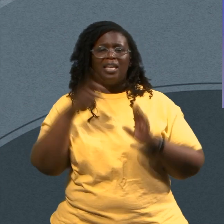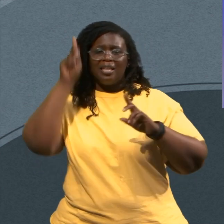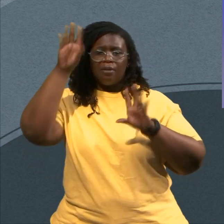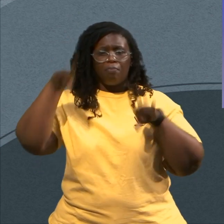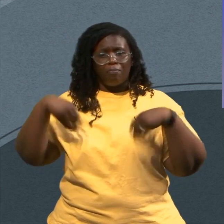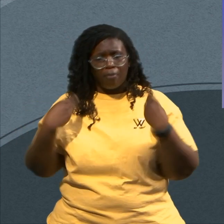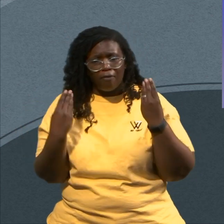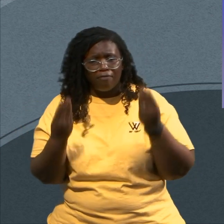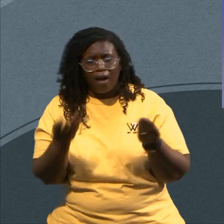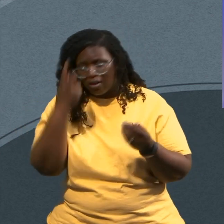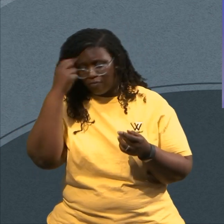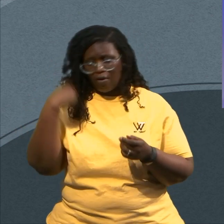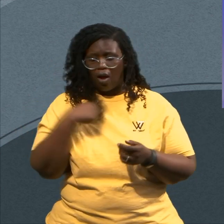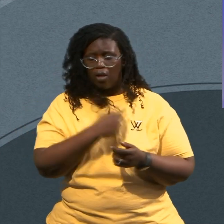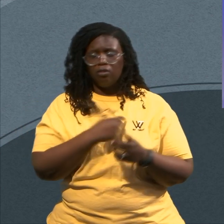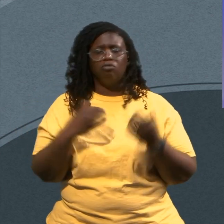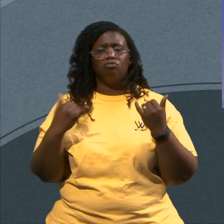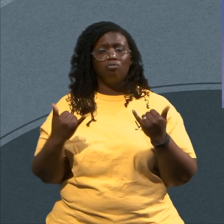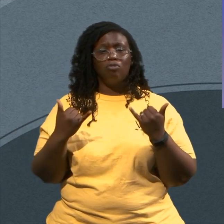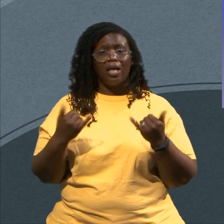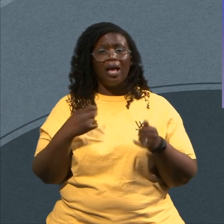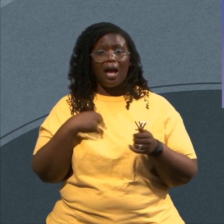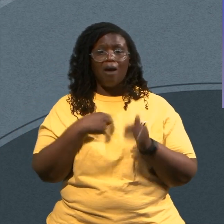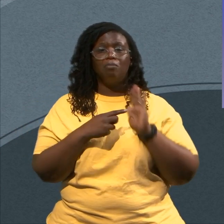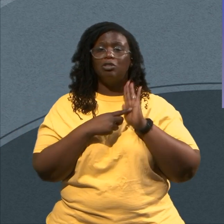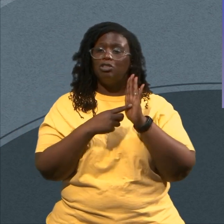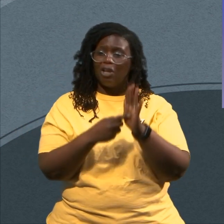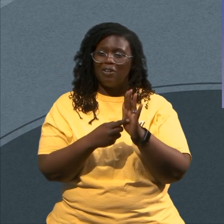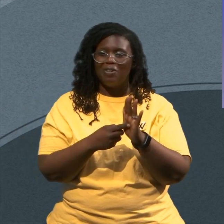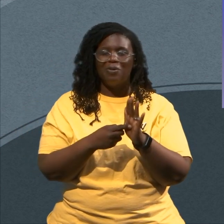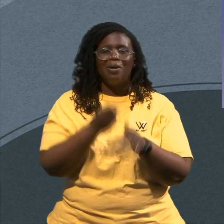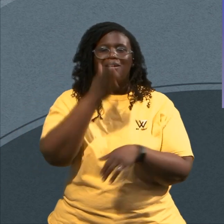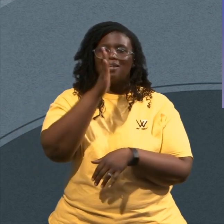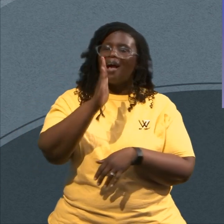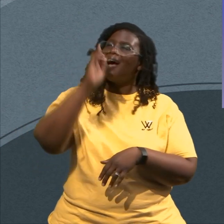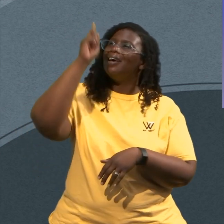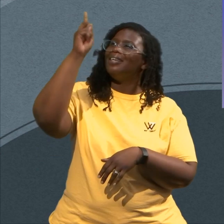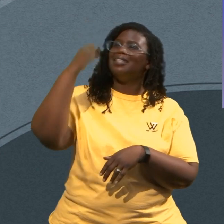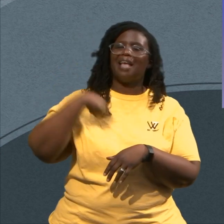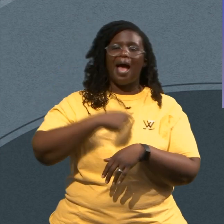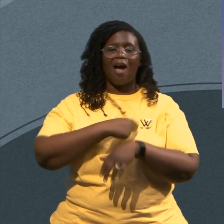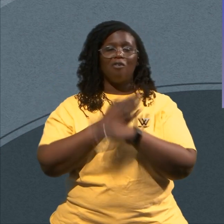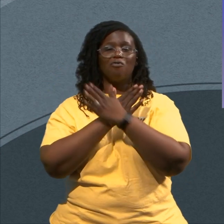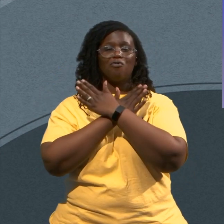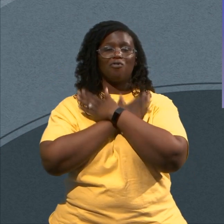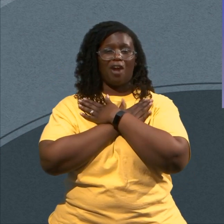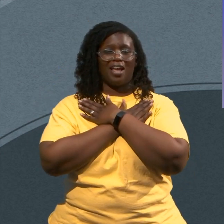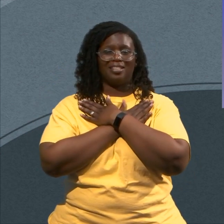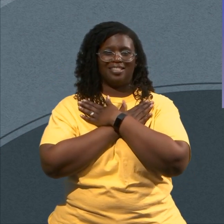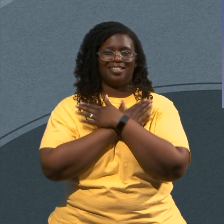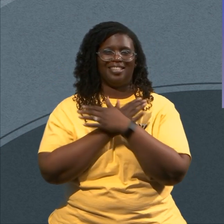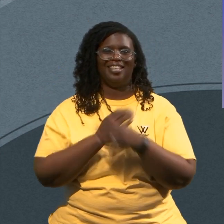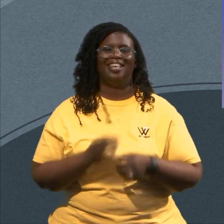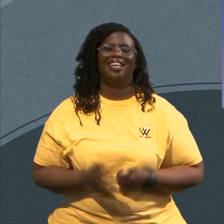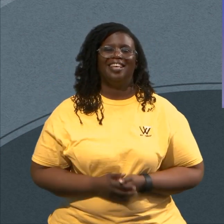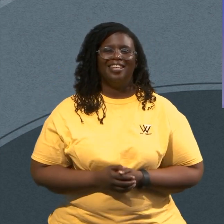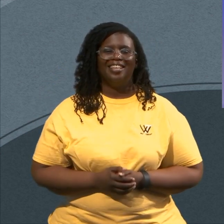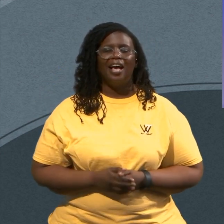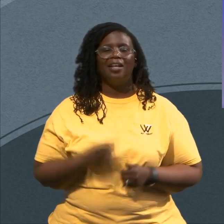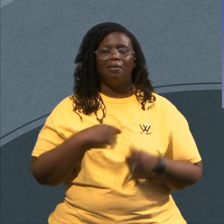Show us God As rest I wanna Say three Or four Things As I Impact This text It's